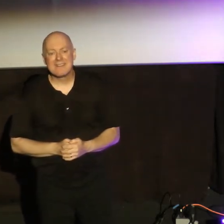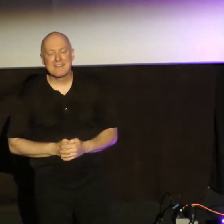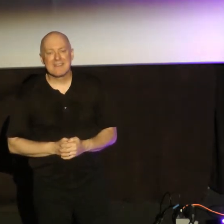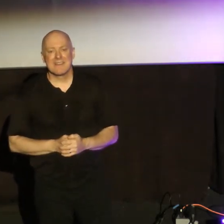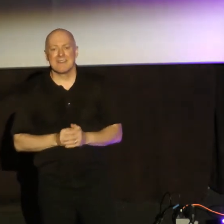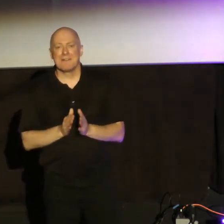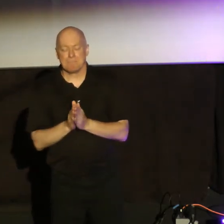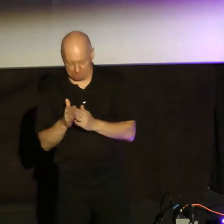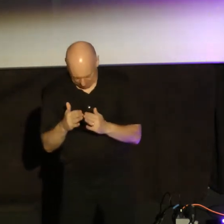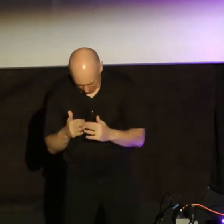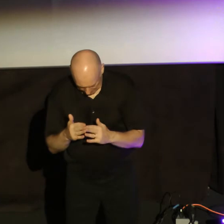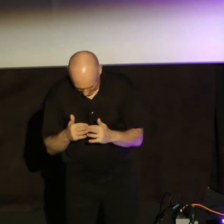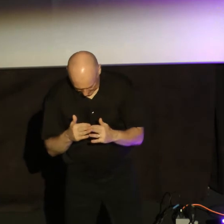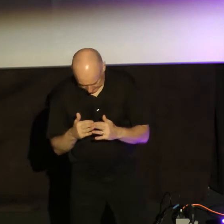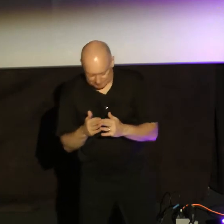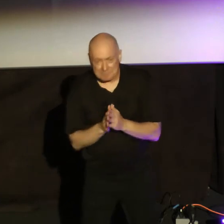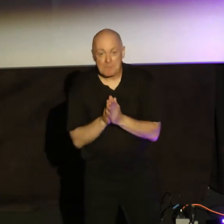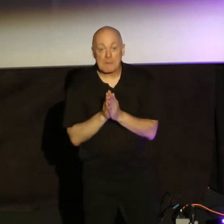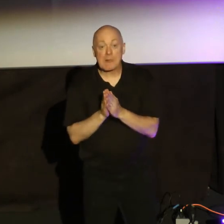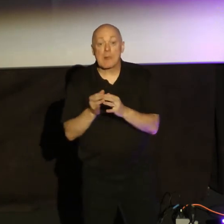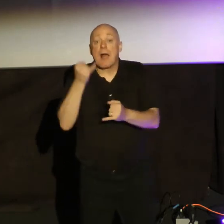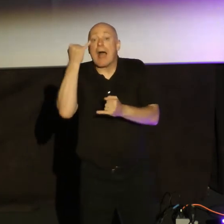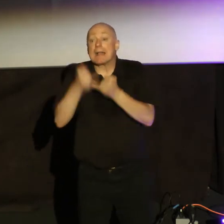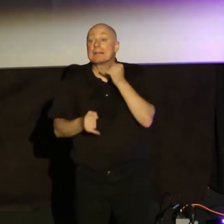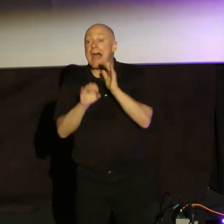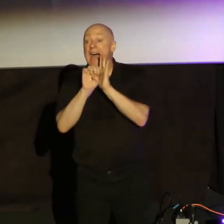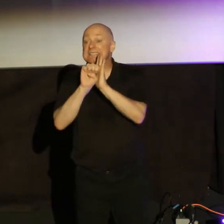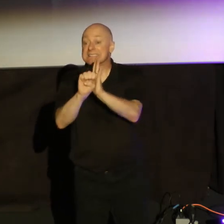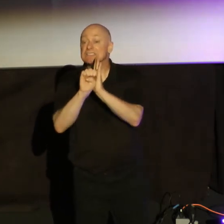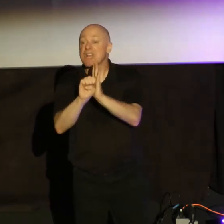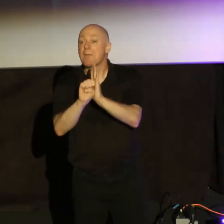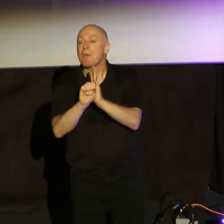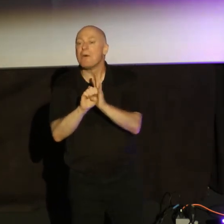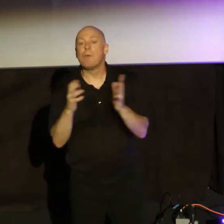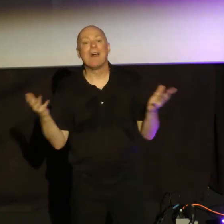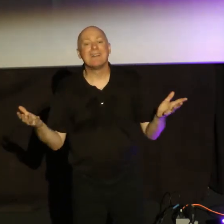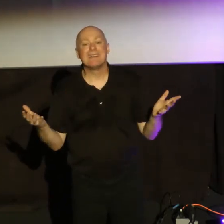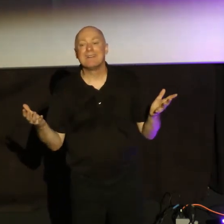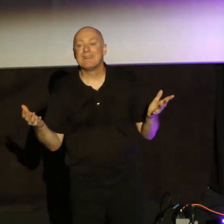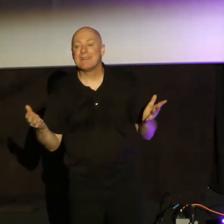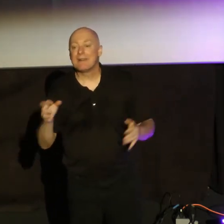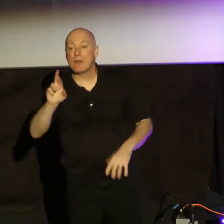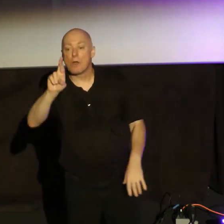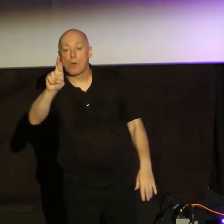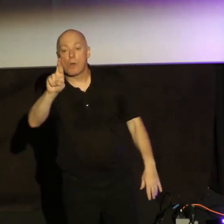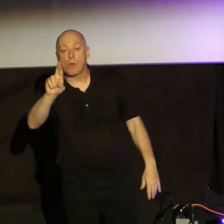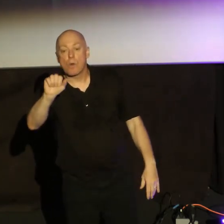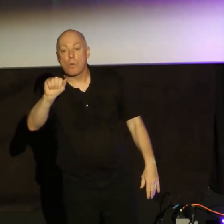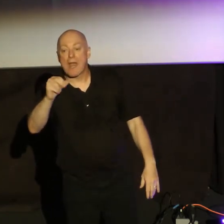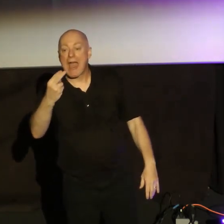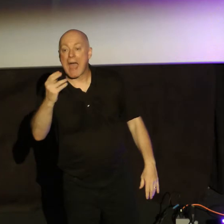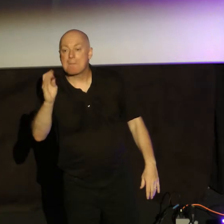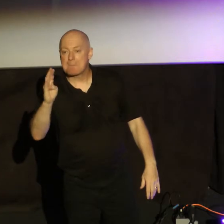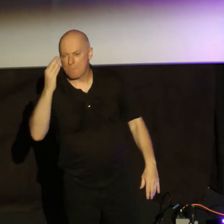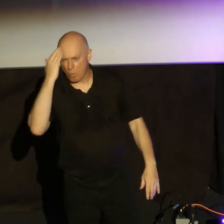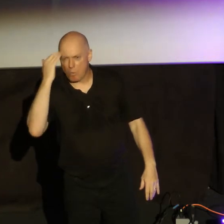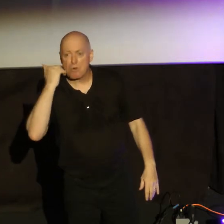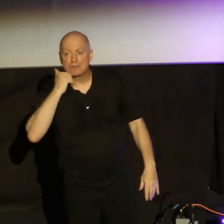Second biblical and last example that he gives, James gives us, is this, is Rahab. He says in verse